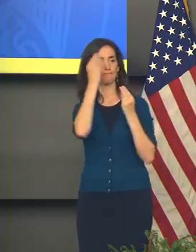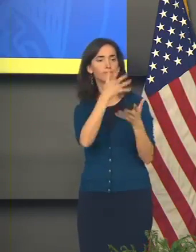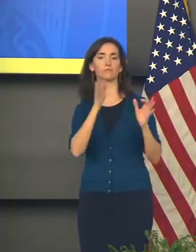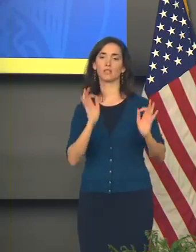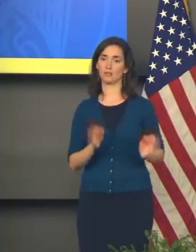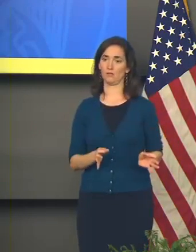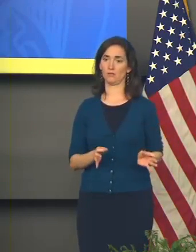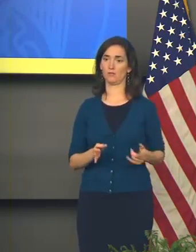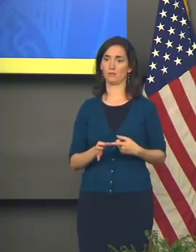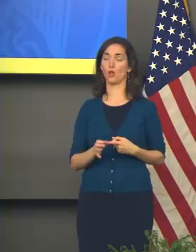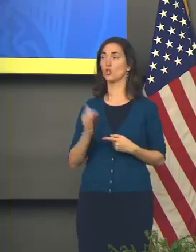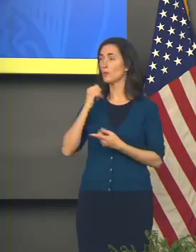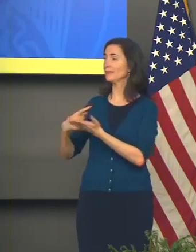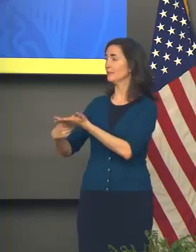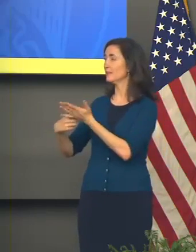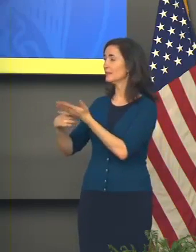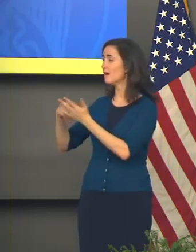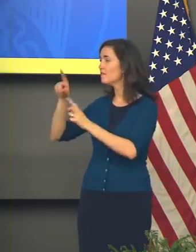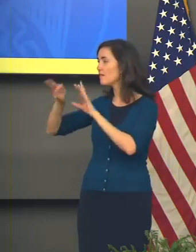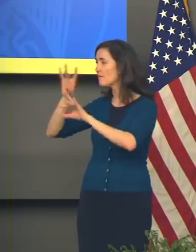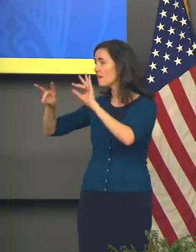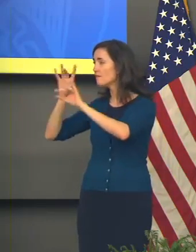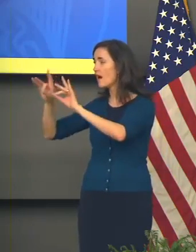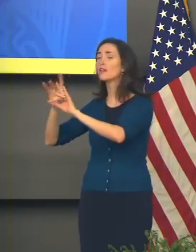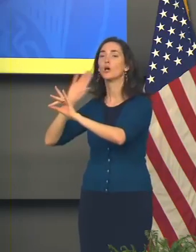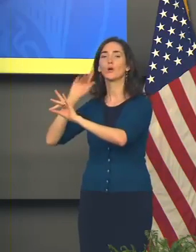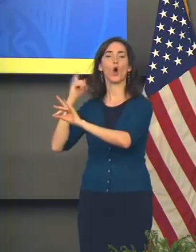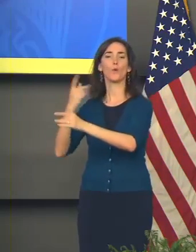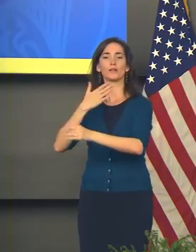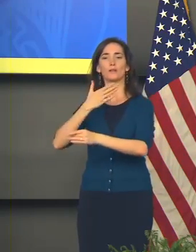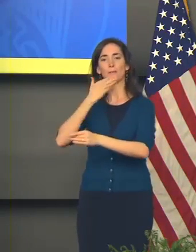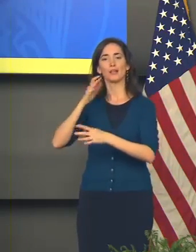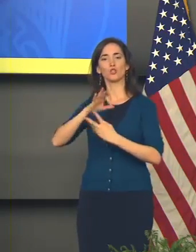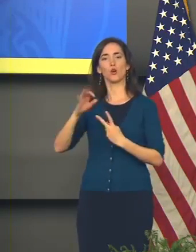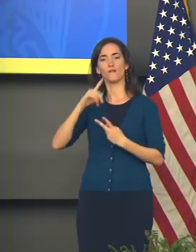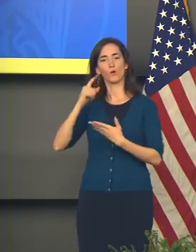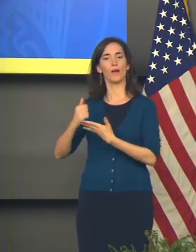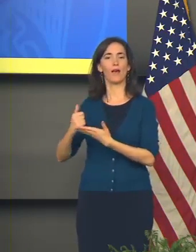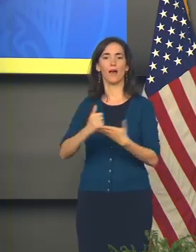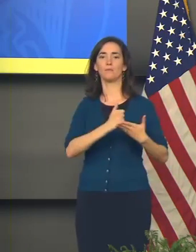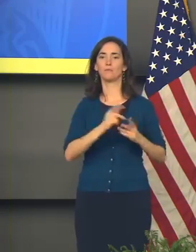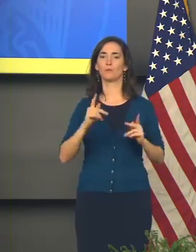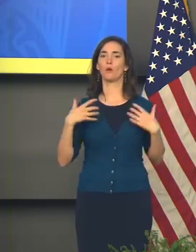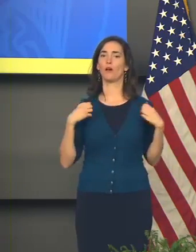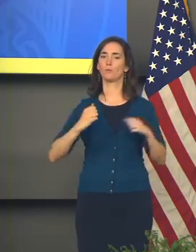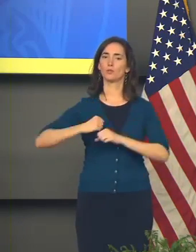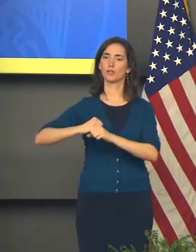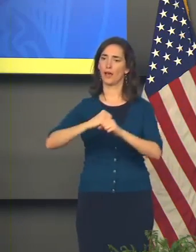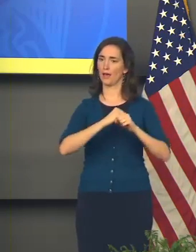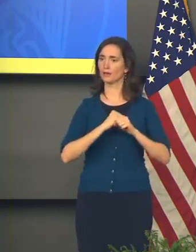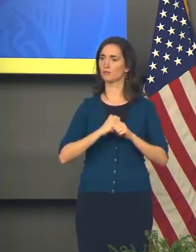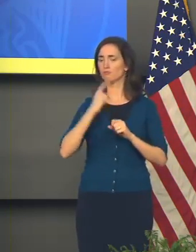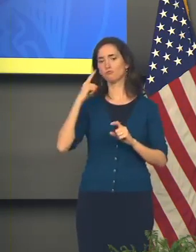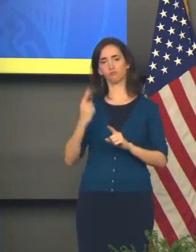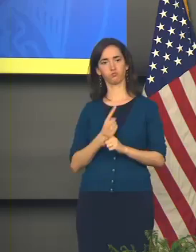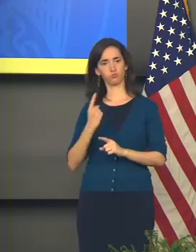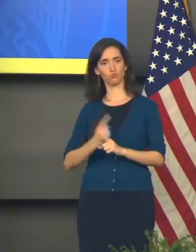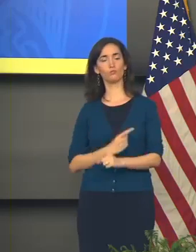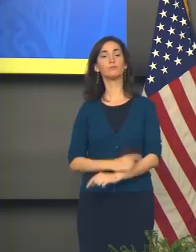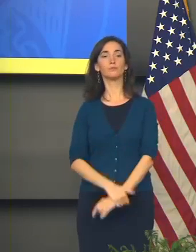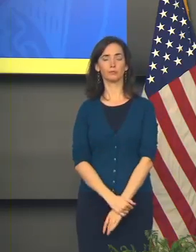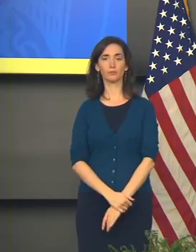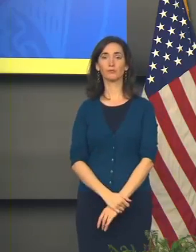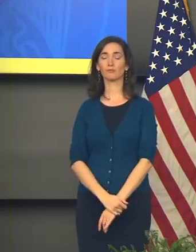what what is required to protect public health and do it in a reasonable way. And quite